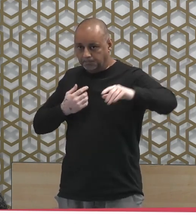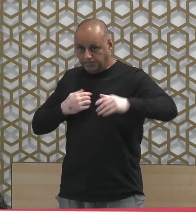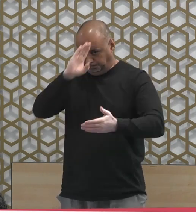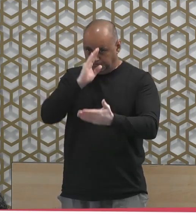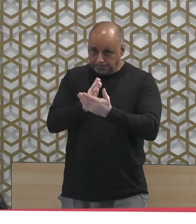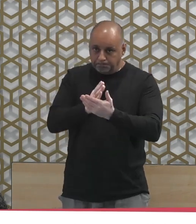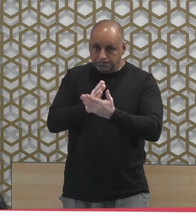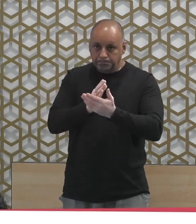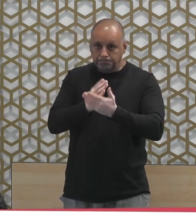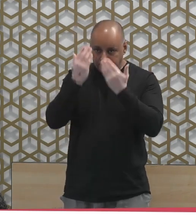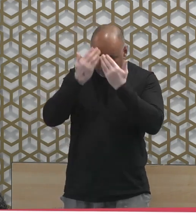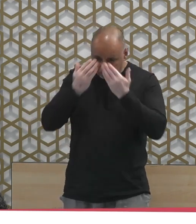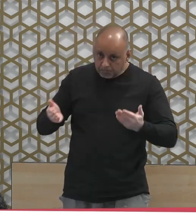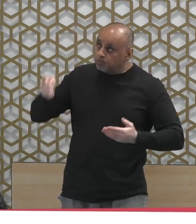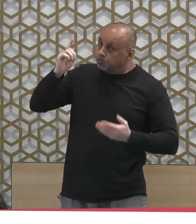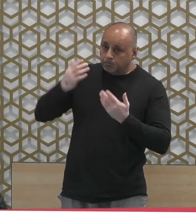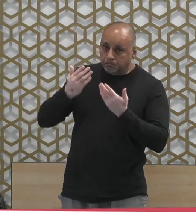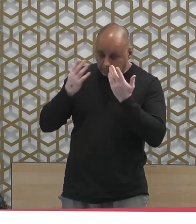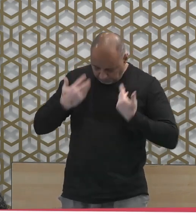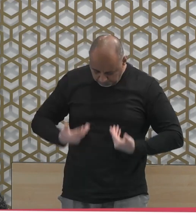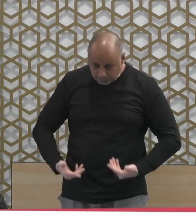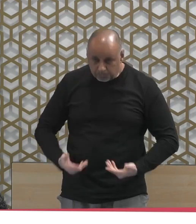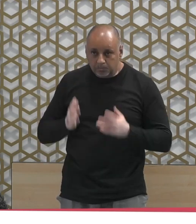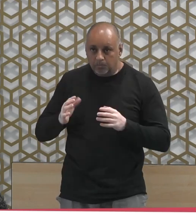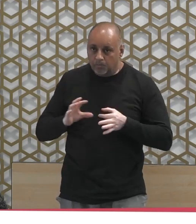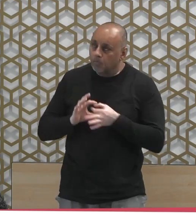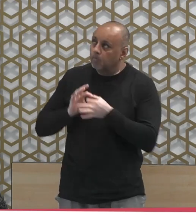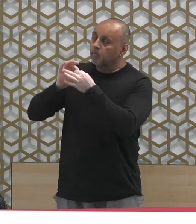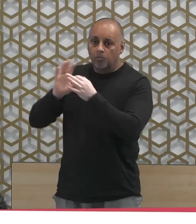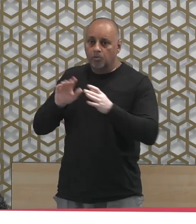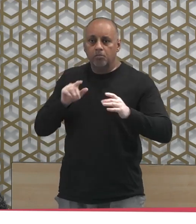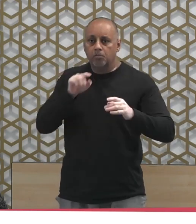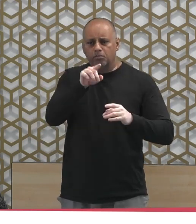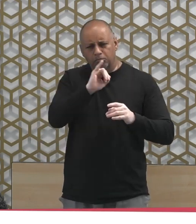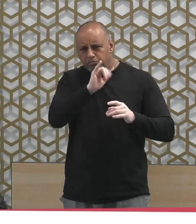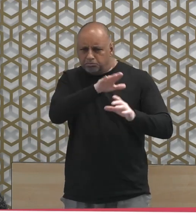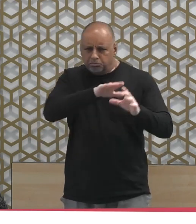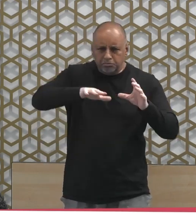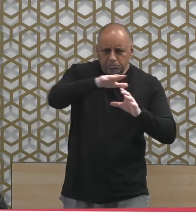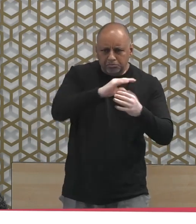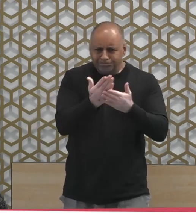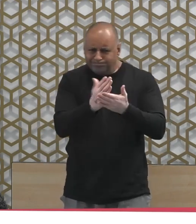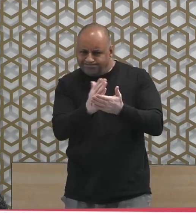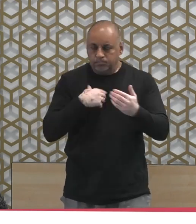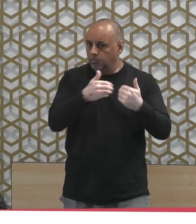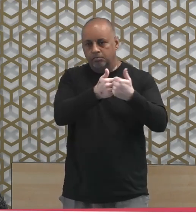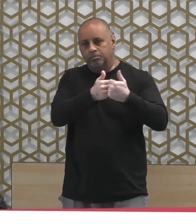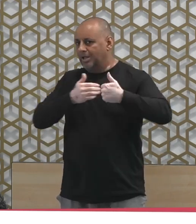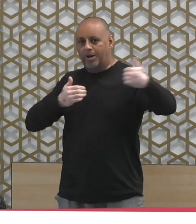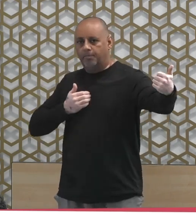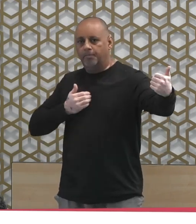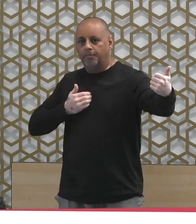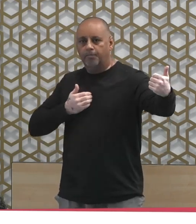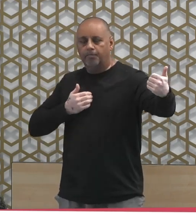honor. You stay away from those doubtful matters. You don't engage with those doubtful matters, even though they are